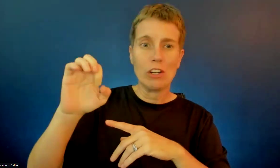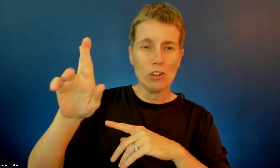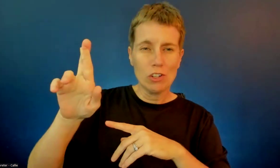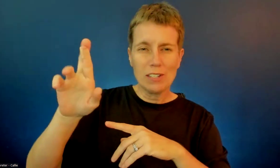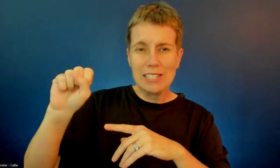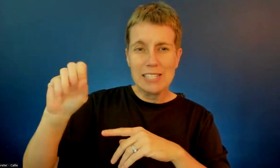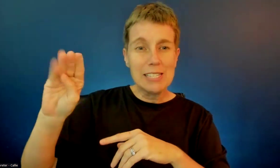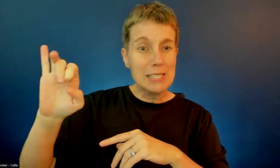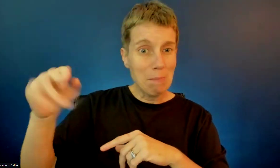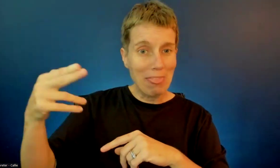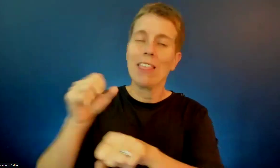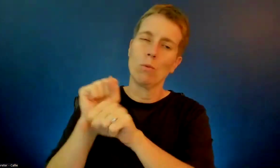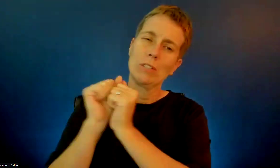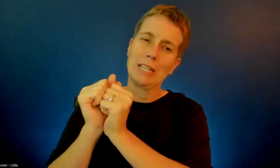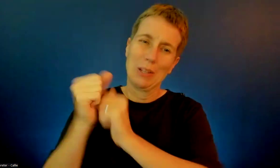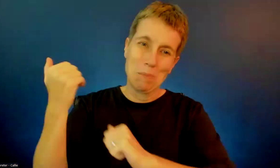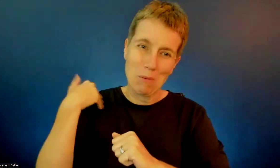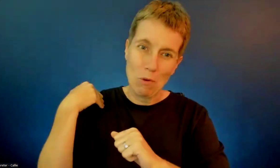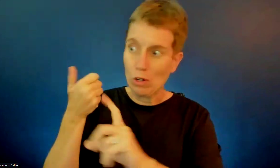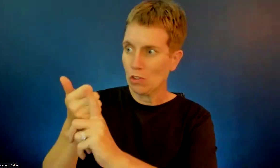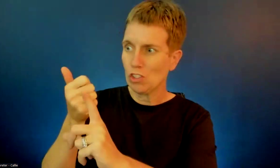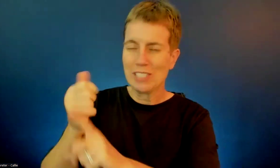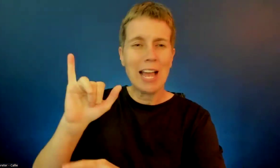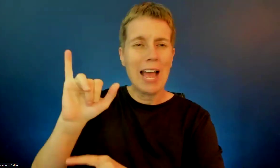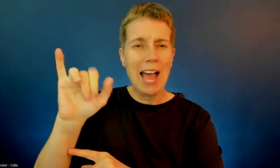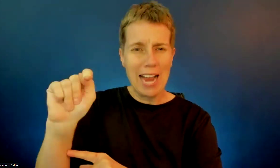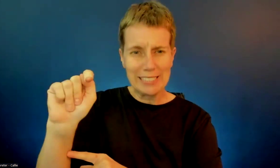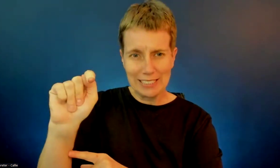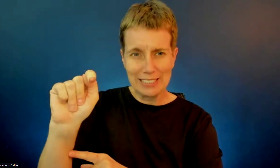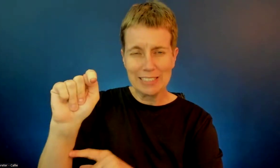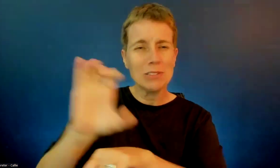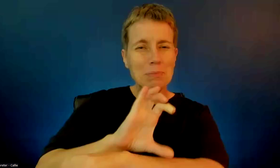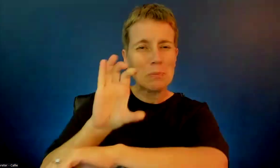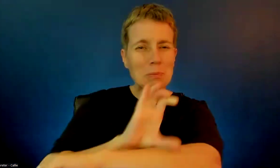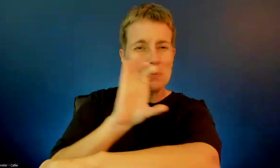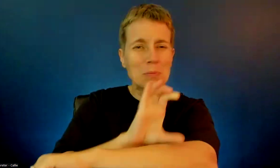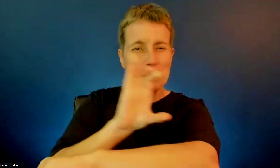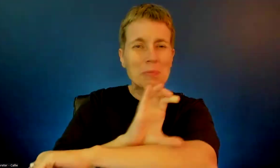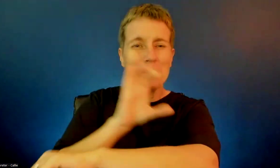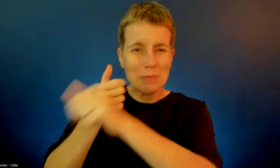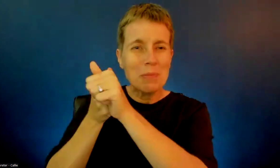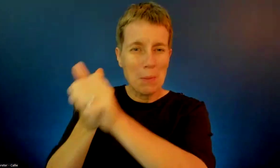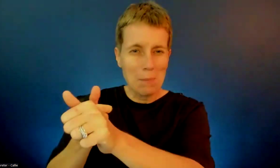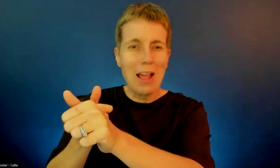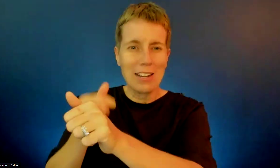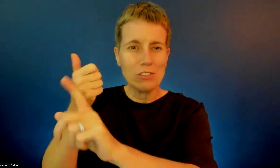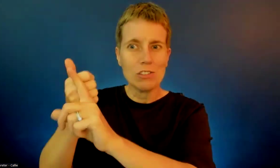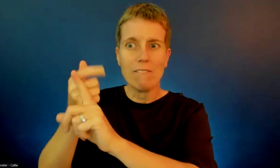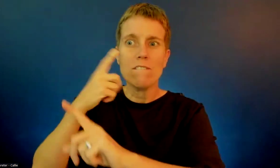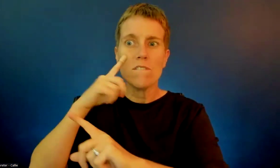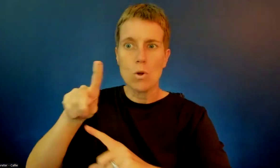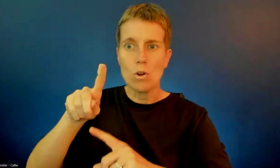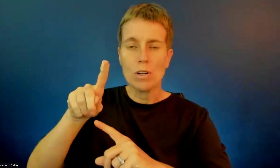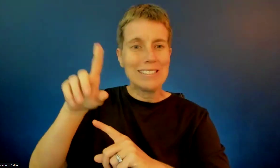compliance officer, 508 compliance officer for the Defense Intelligence